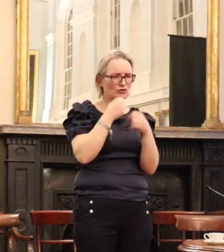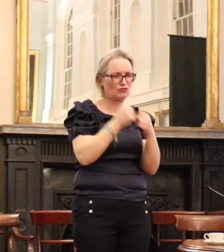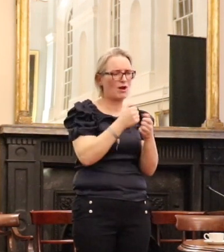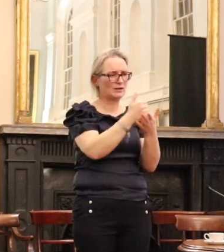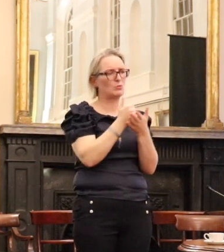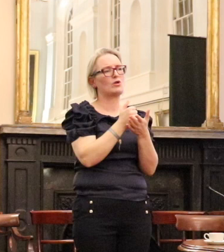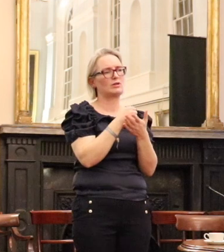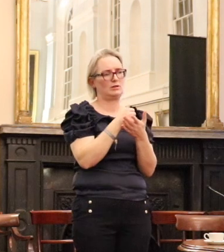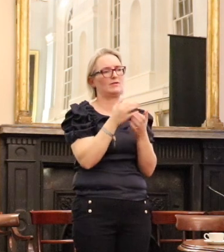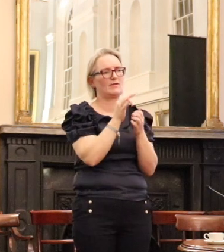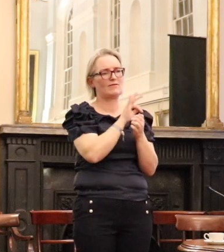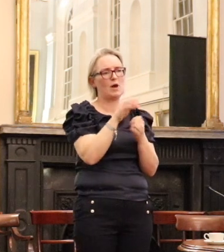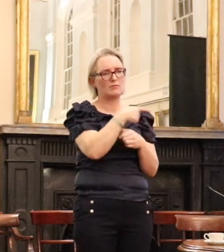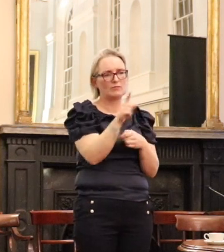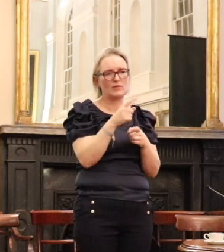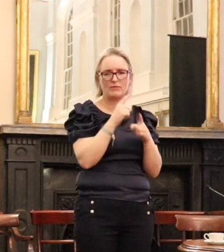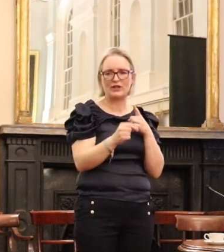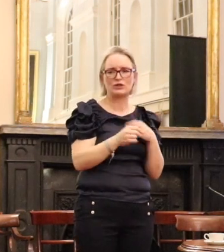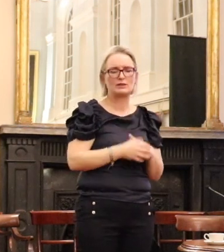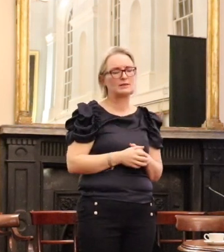unmetting the need in this country